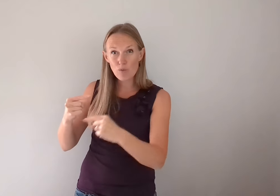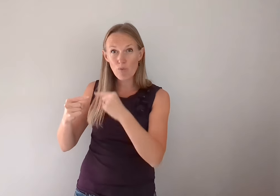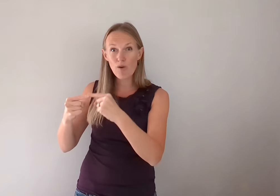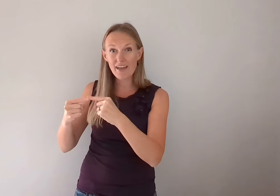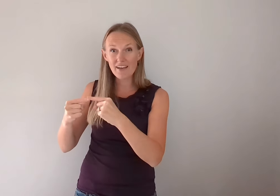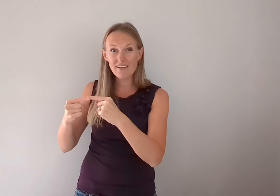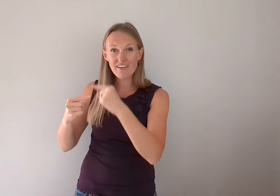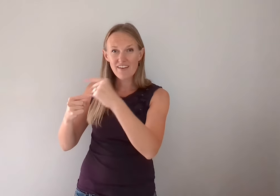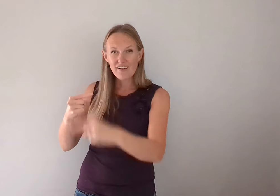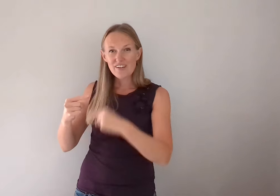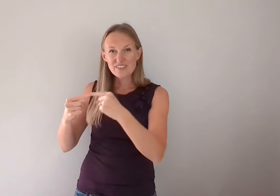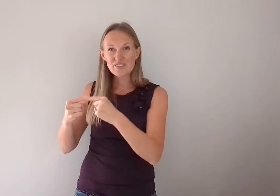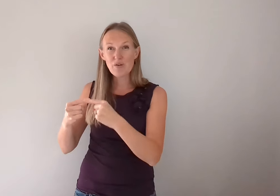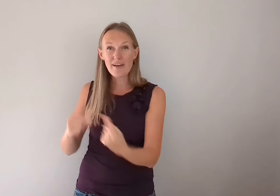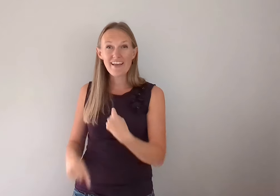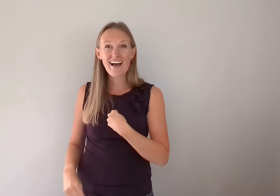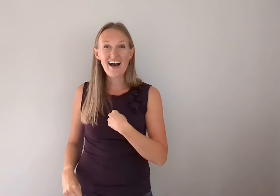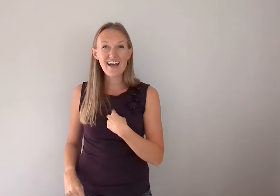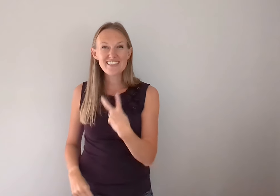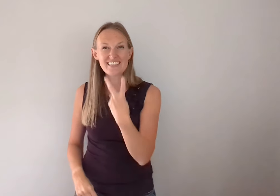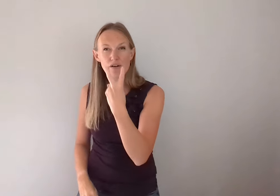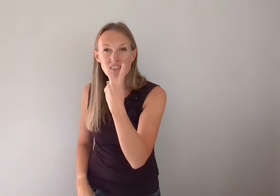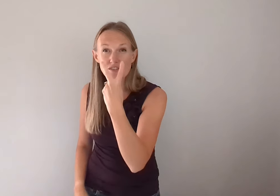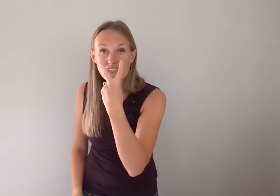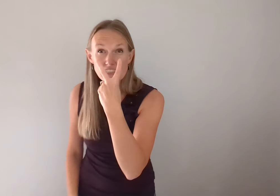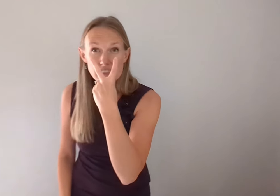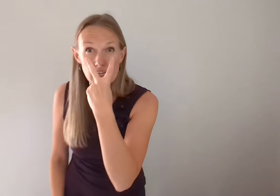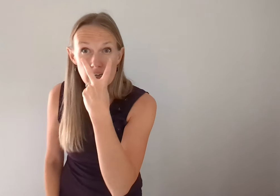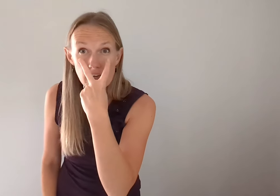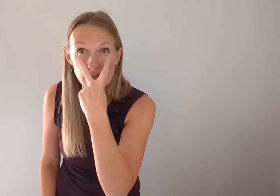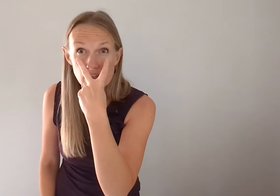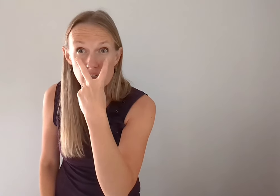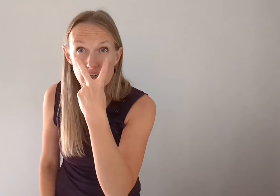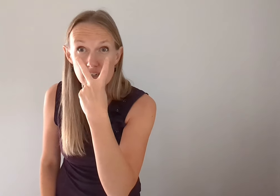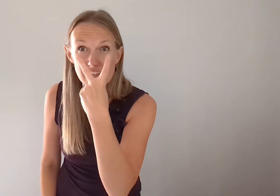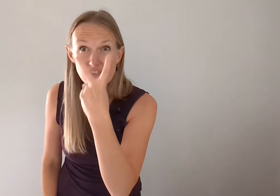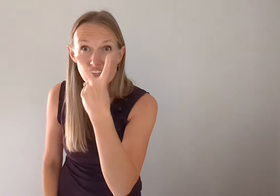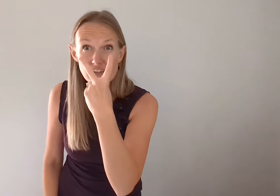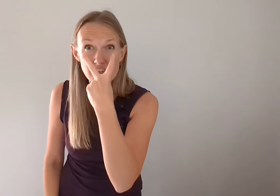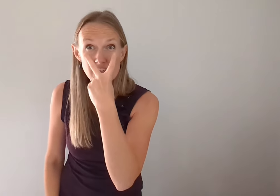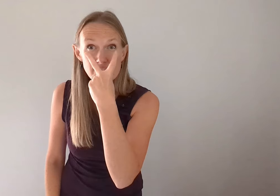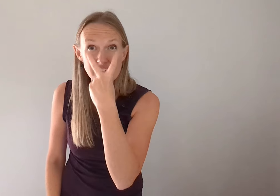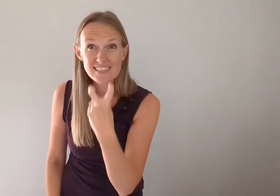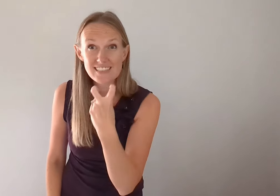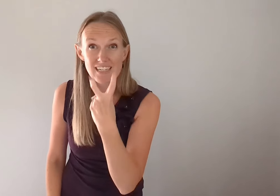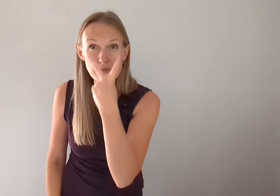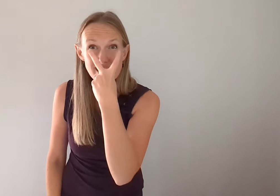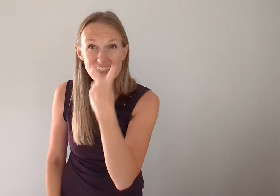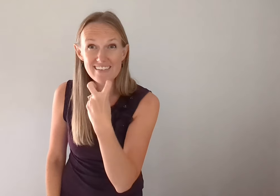So when. So when I doubt it. So for this, you kind of have your like a V in front of your face. And bring it down